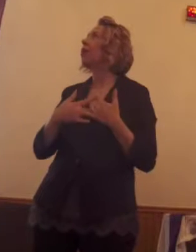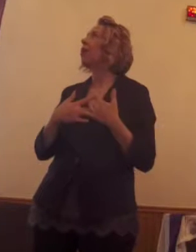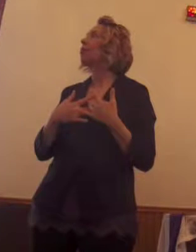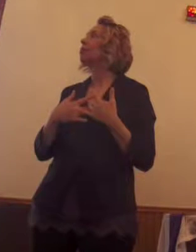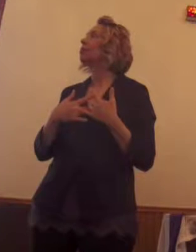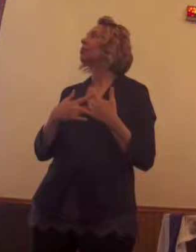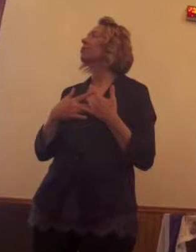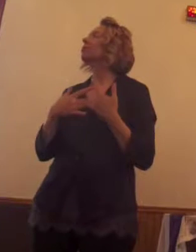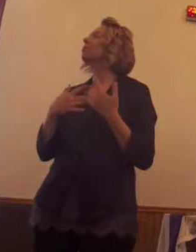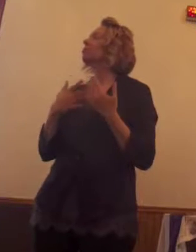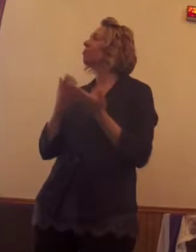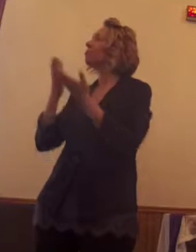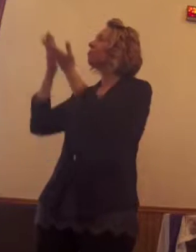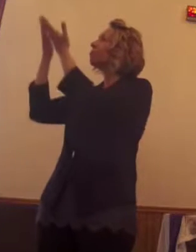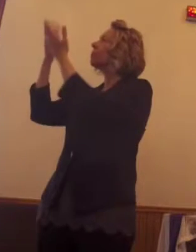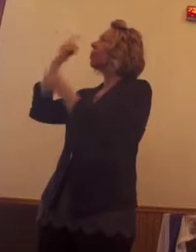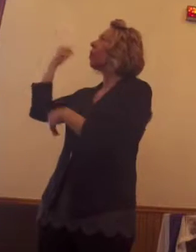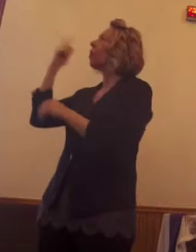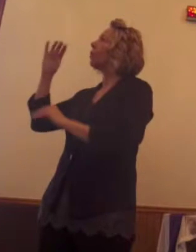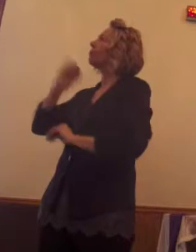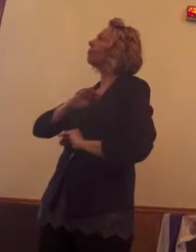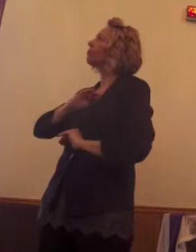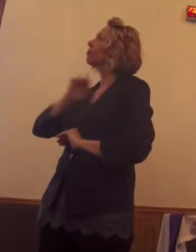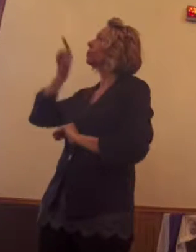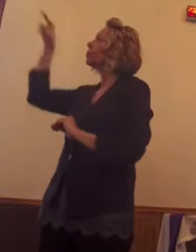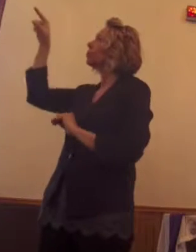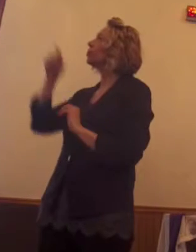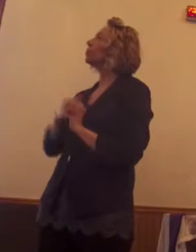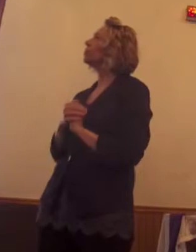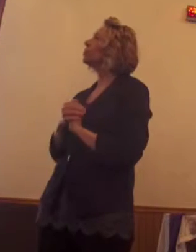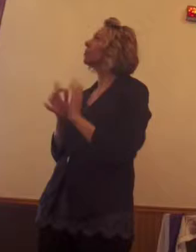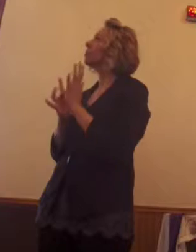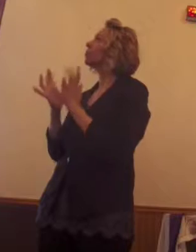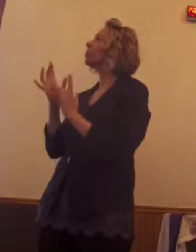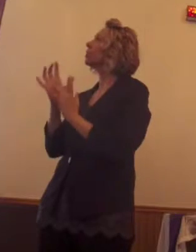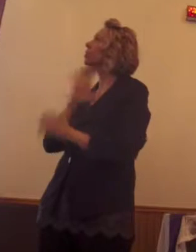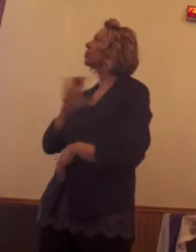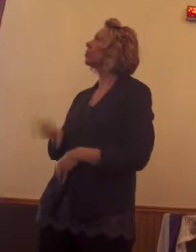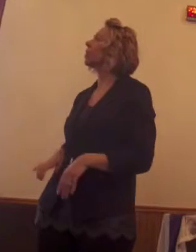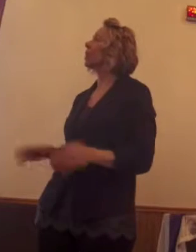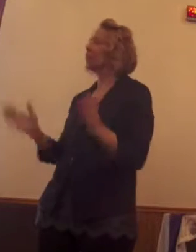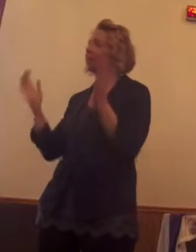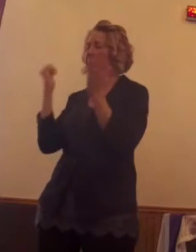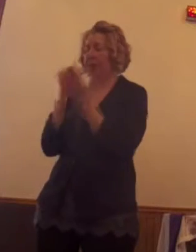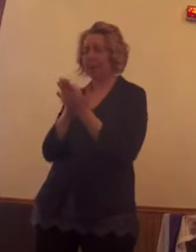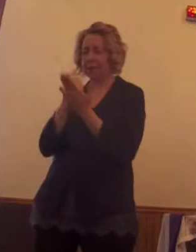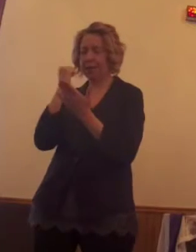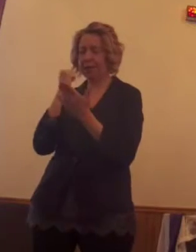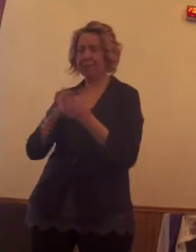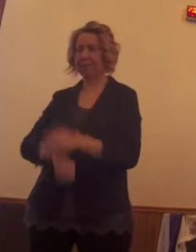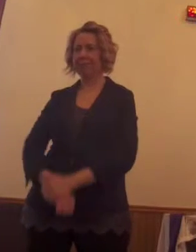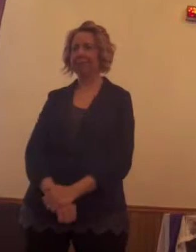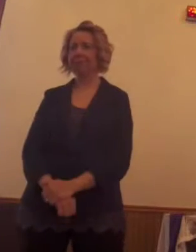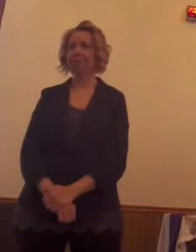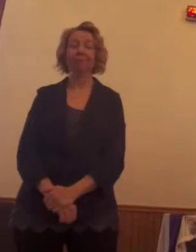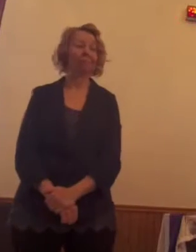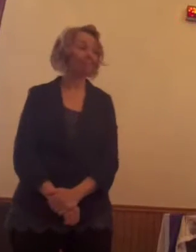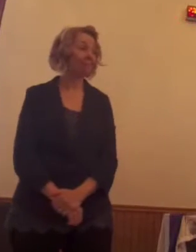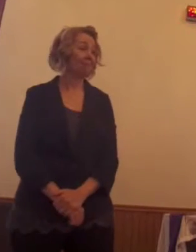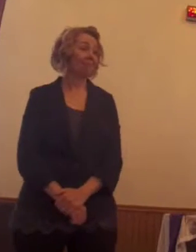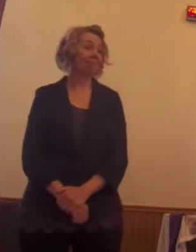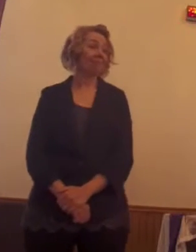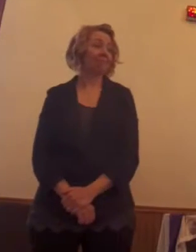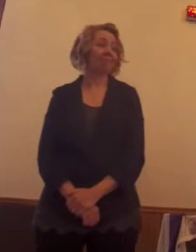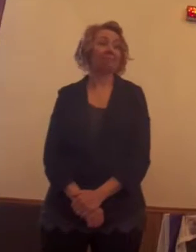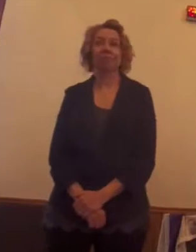each and every one of our hearts, let them ever be acceptable to you. In Christ we pray. Amen. So if